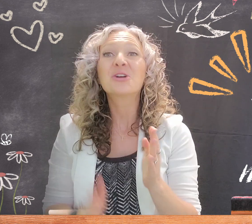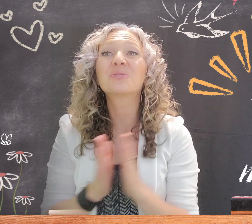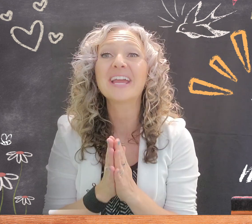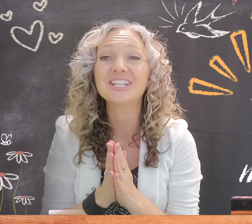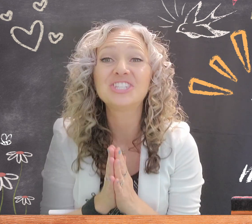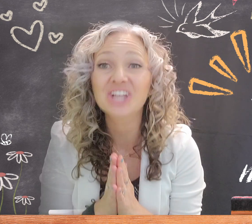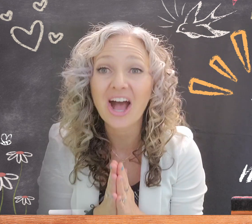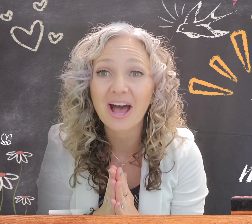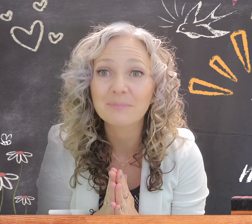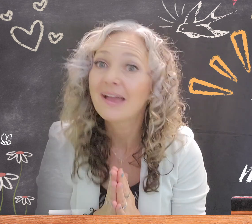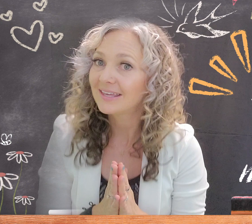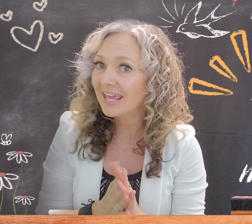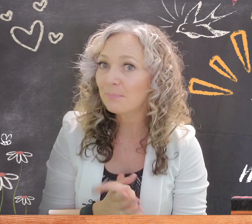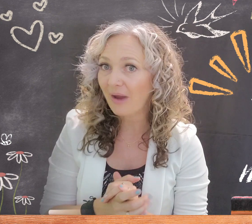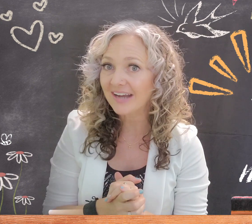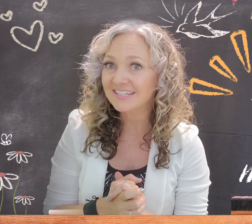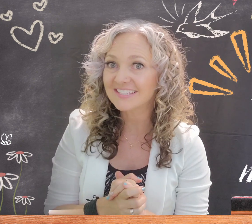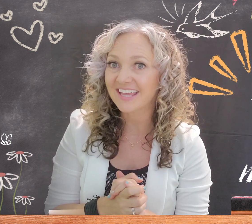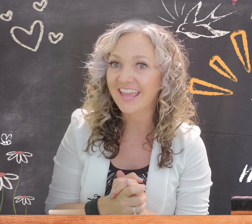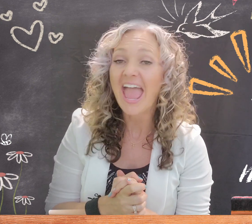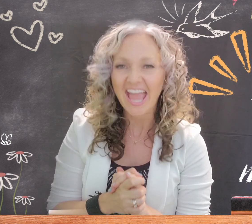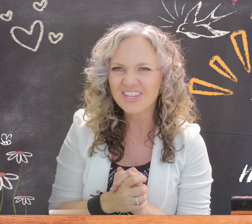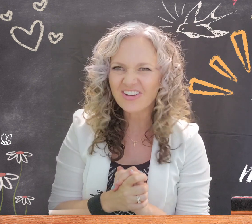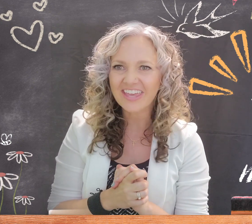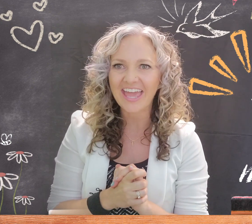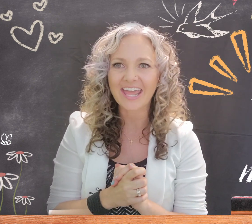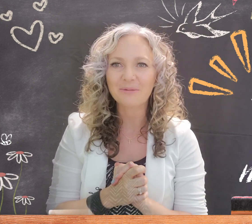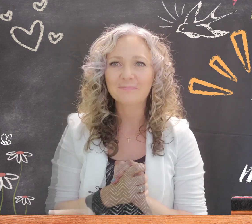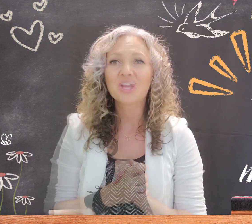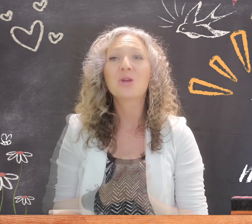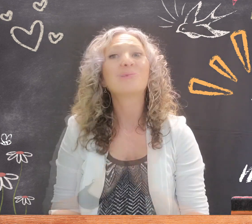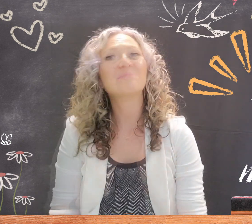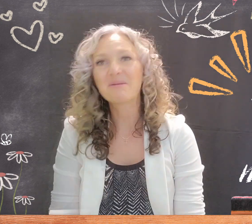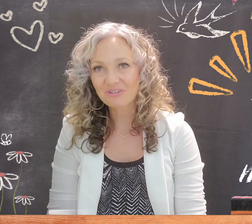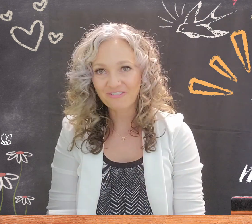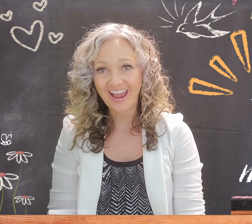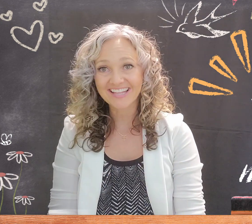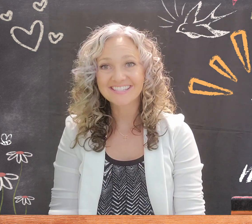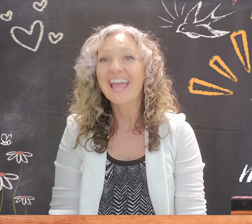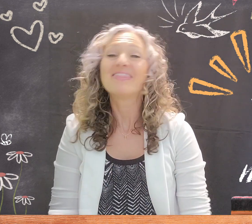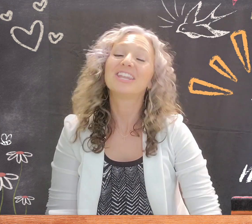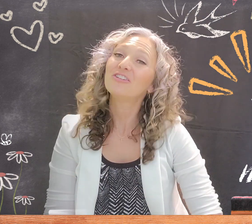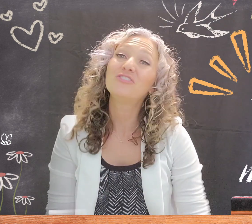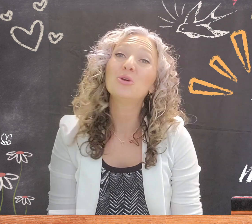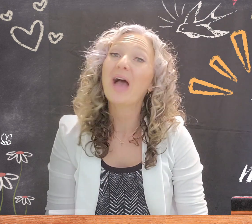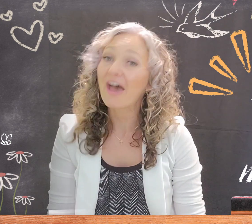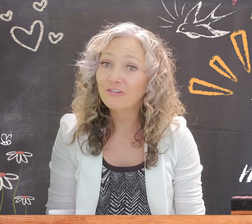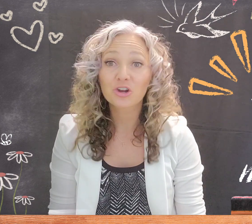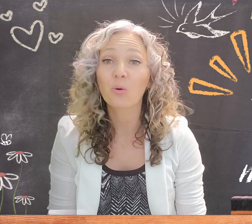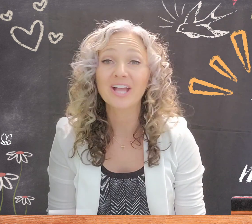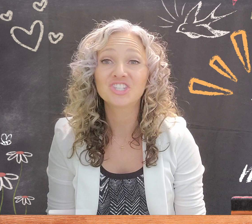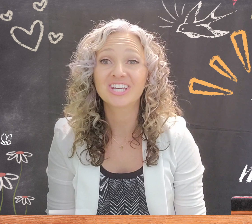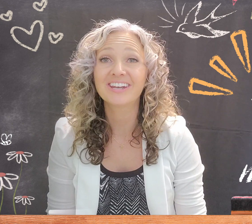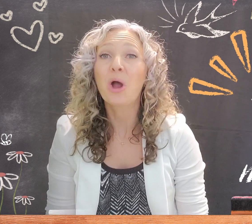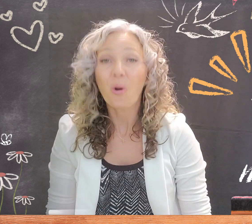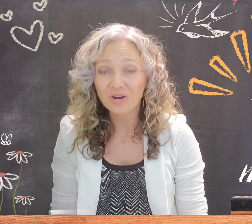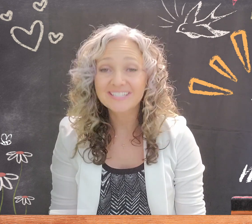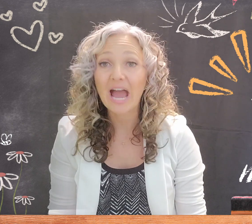Great job. Keep practicing and you'll get it. Remember, friends, that if you ever question or doubt